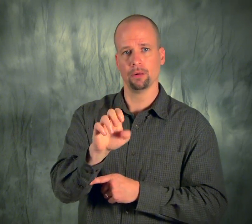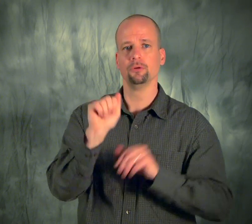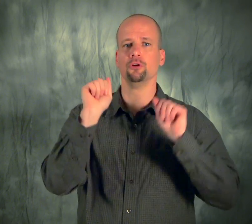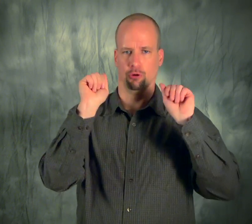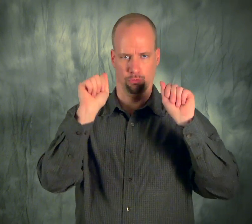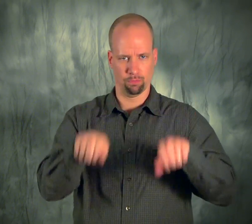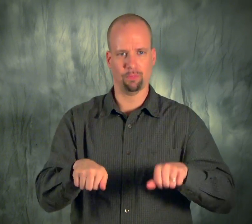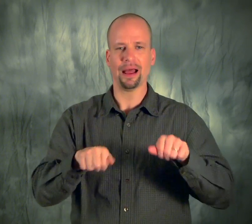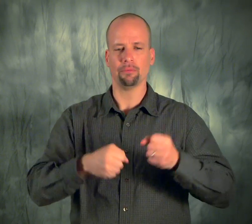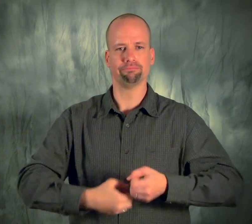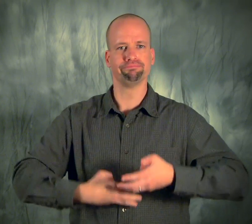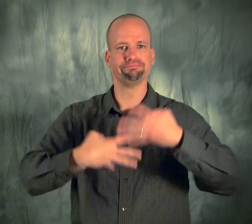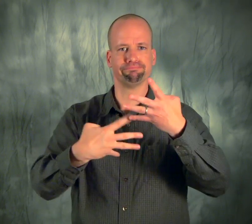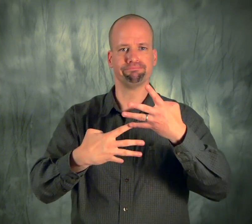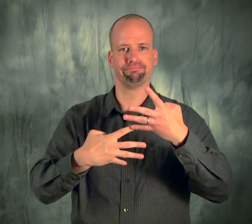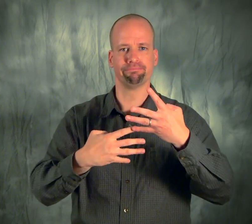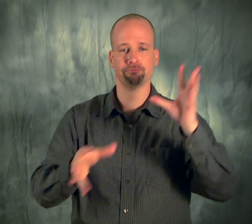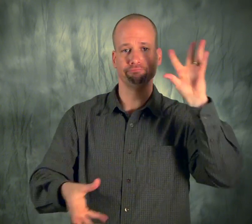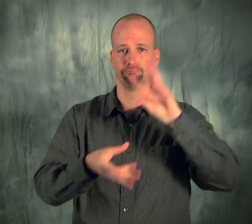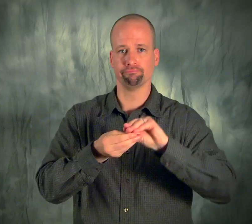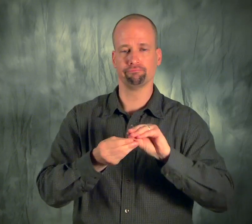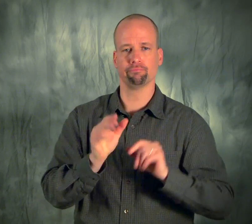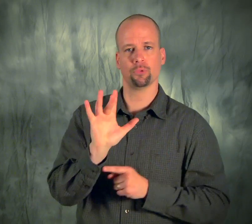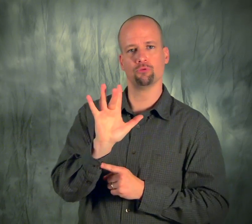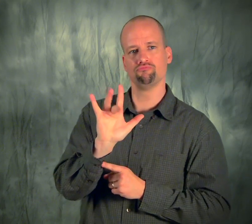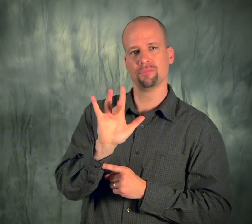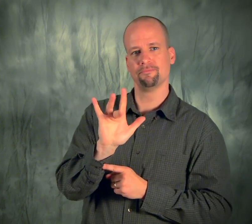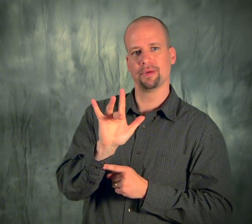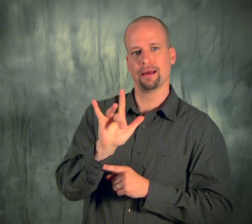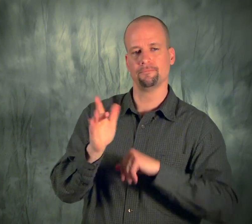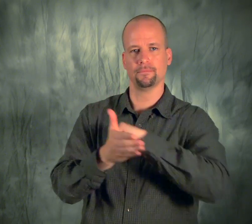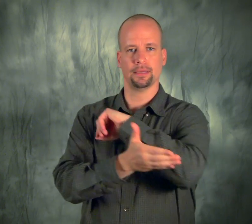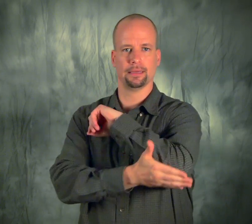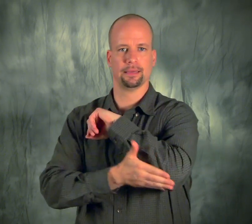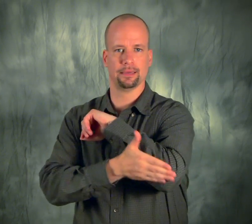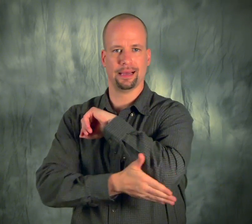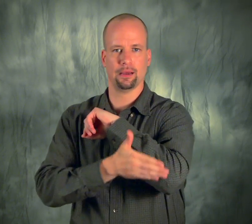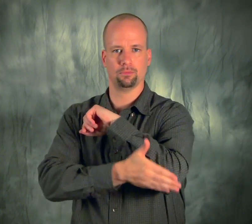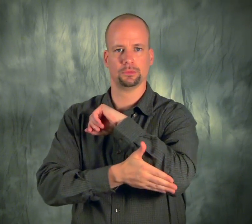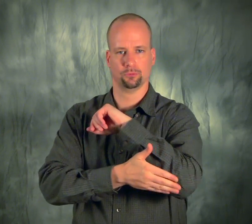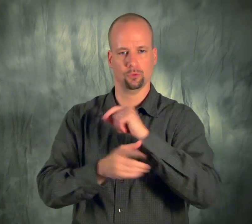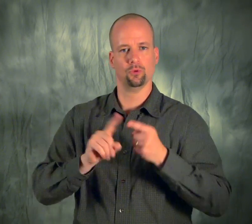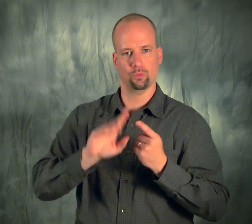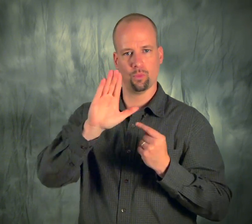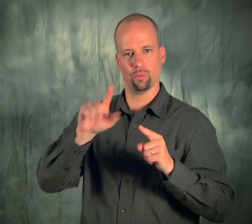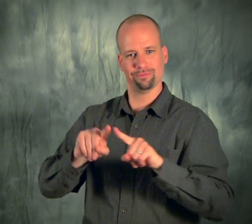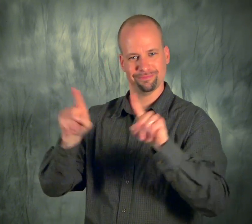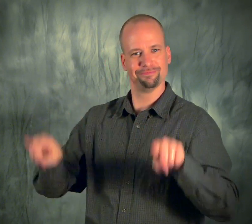If you choose multiple, you can program as many as 25 different counties into your radio.